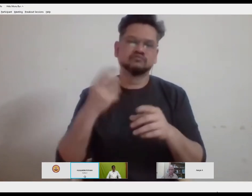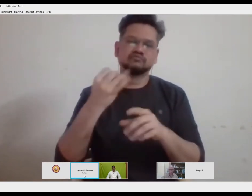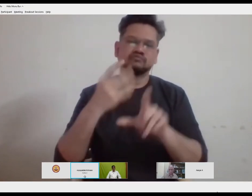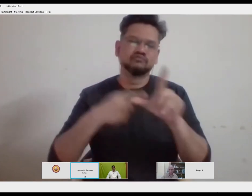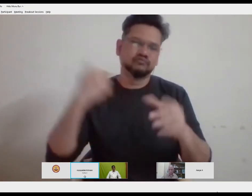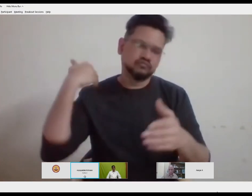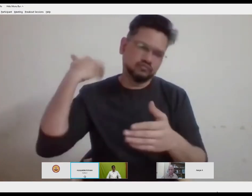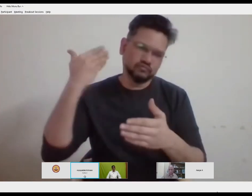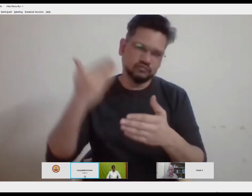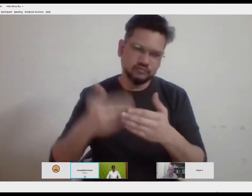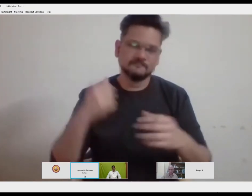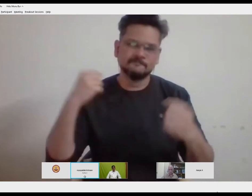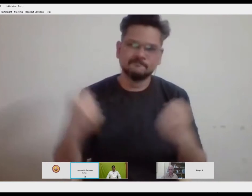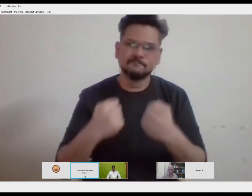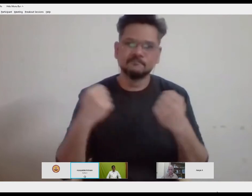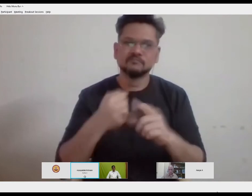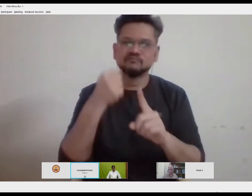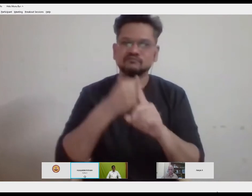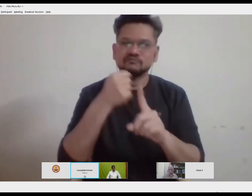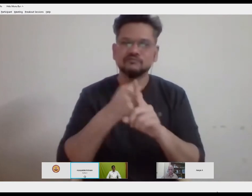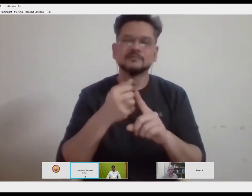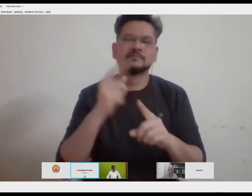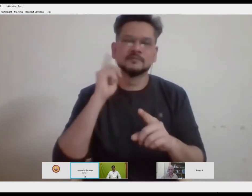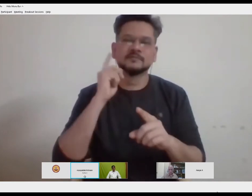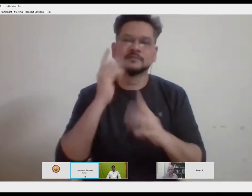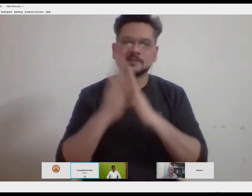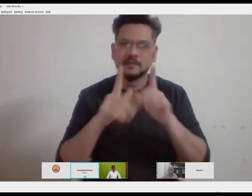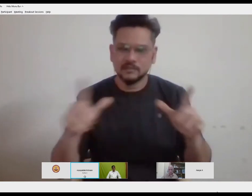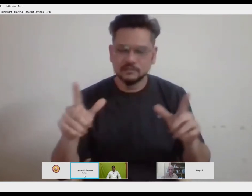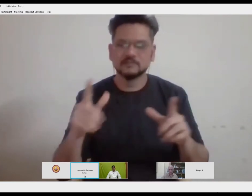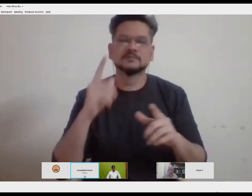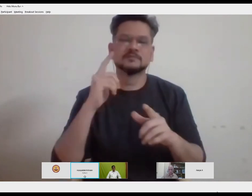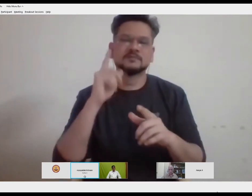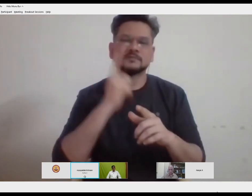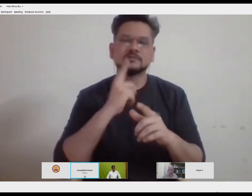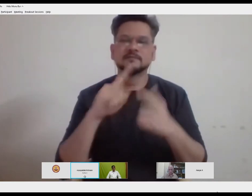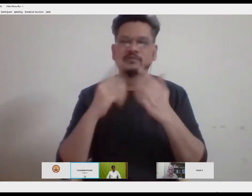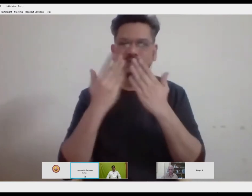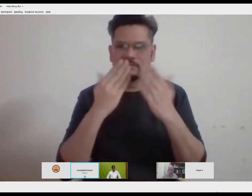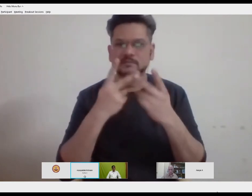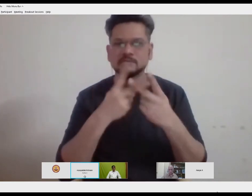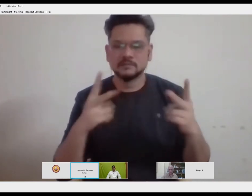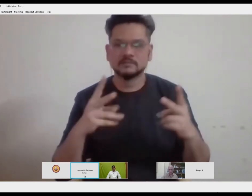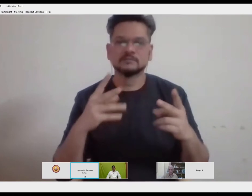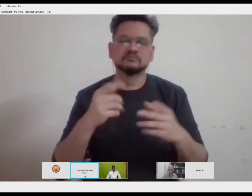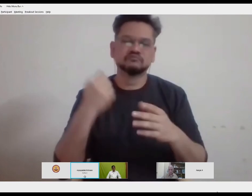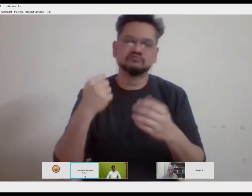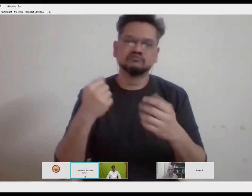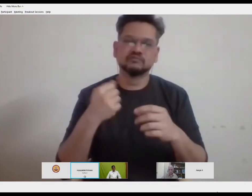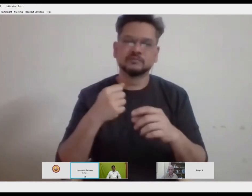literacy in India he has been instrumental in bringing and unifying a common cause for the